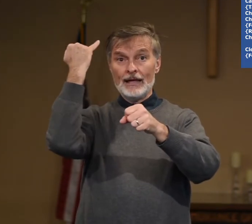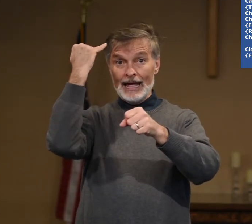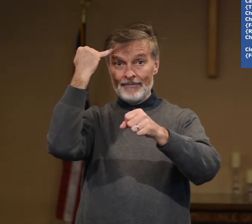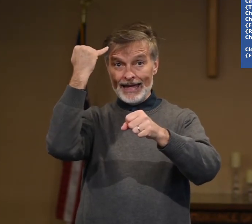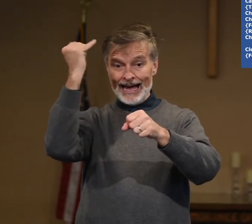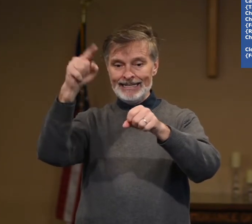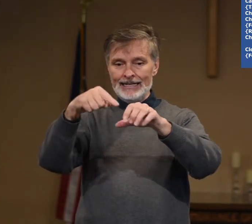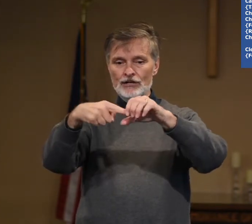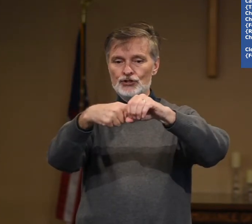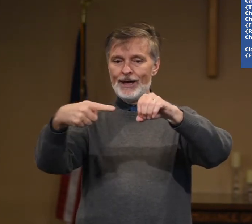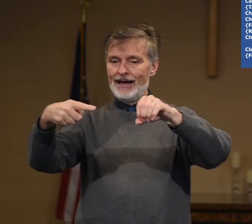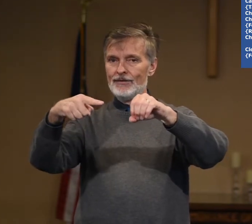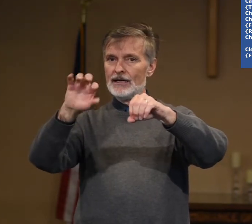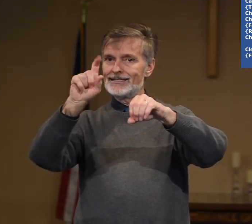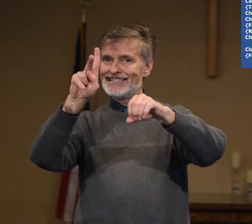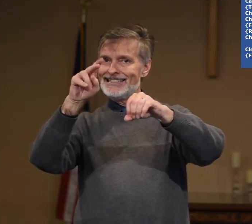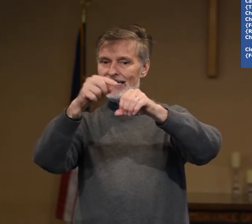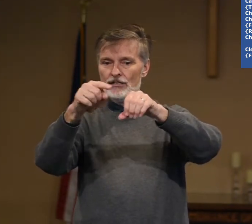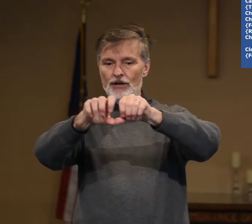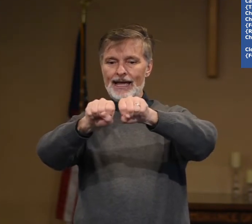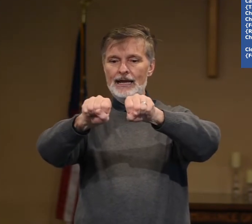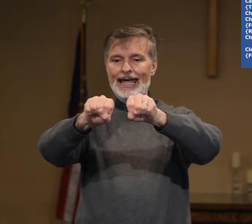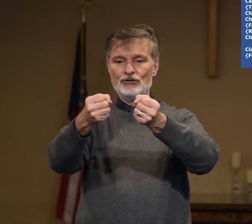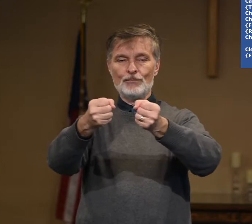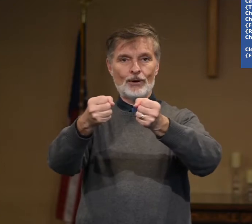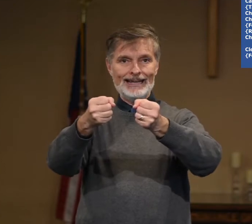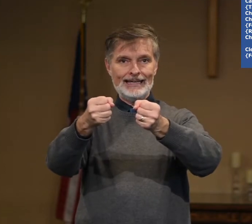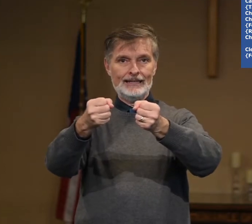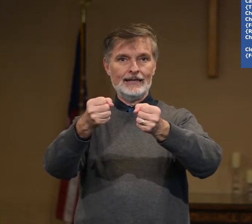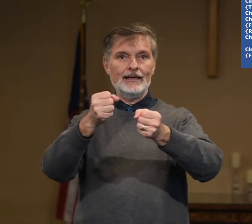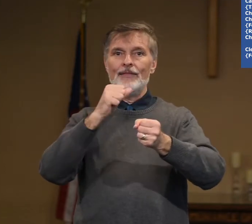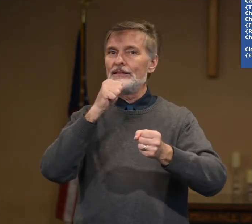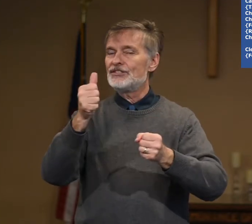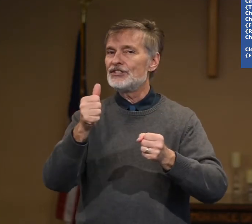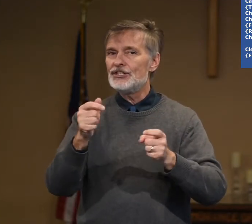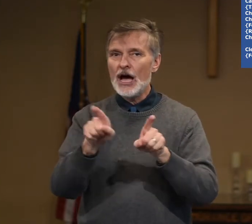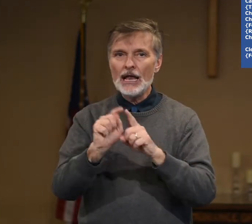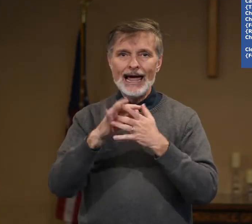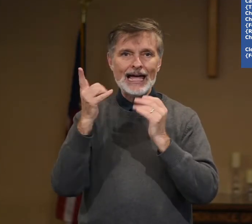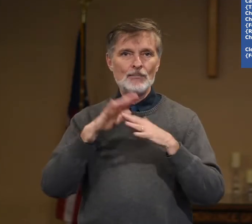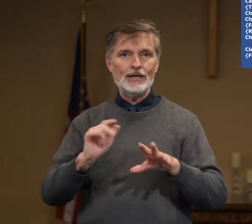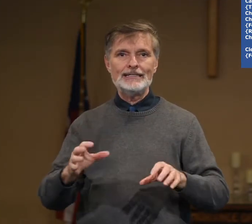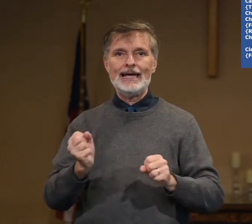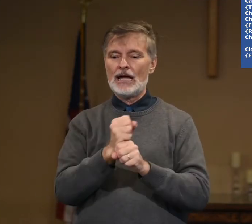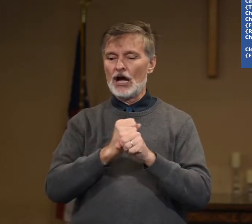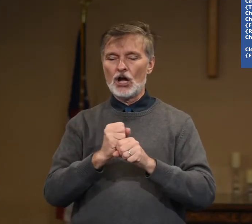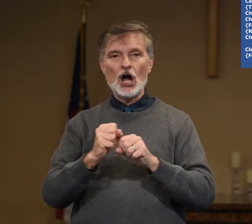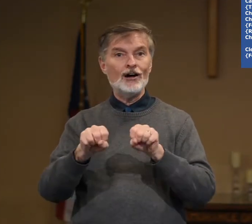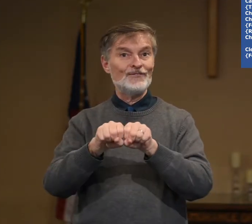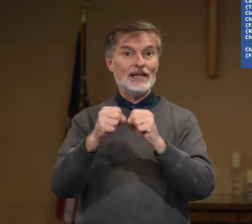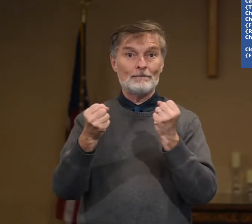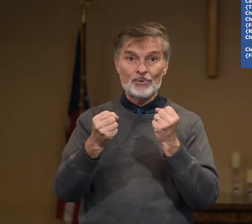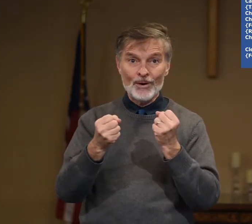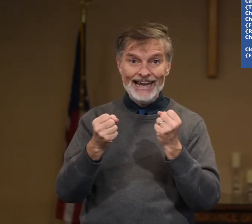The idea here is you have a stick in your hand and you break it. This is not like I'm going to take a coffee break.